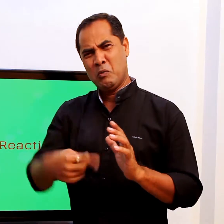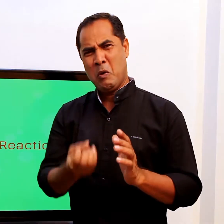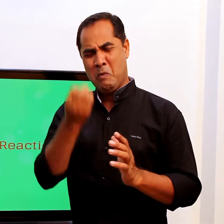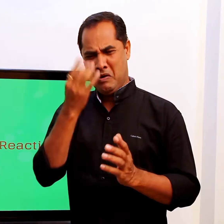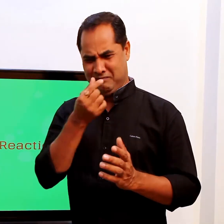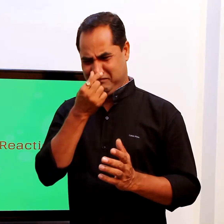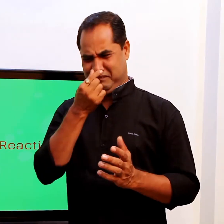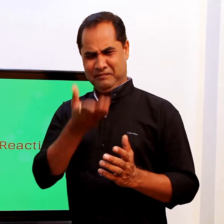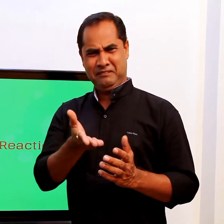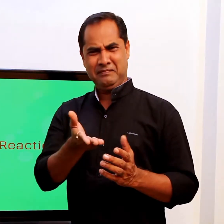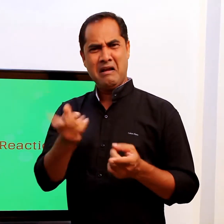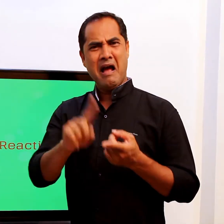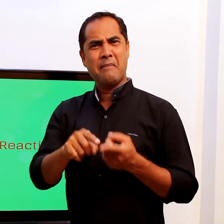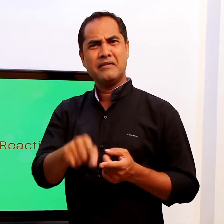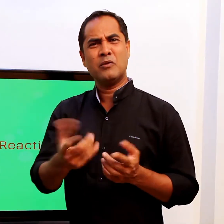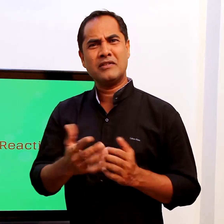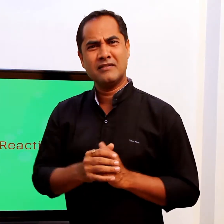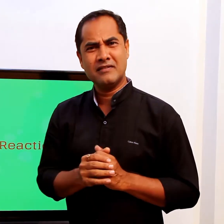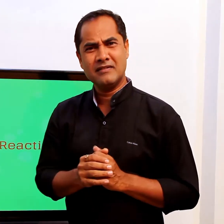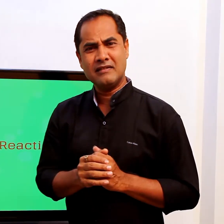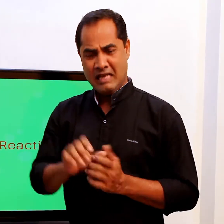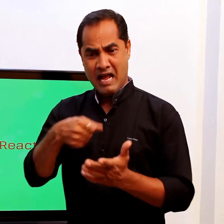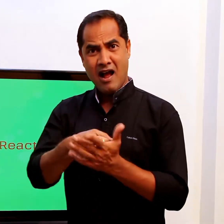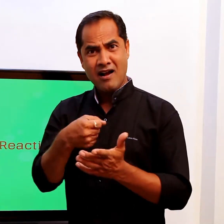What happens to the food if you keep it for a long time? How does it get spoiled?